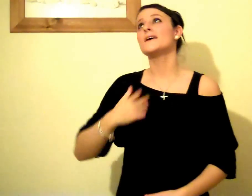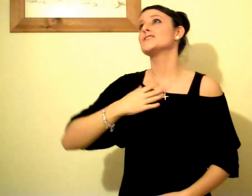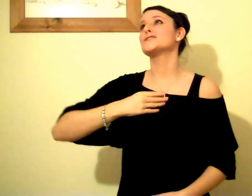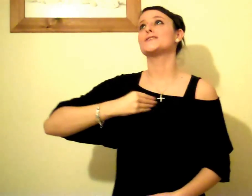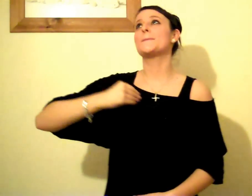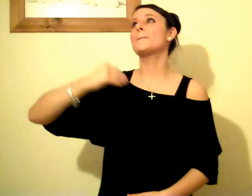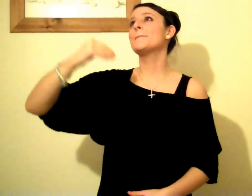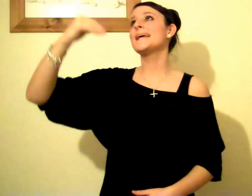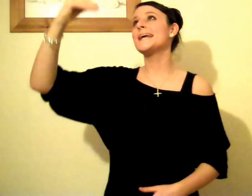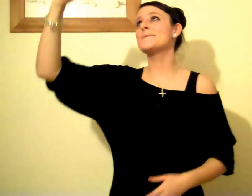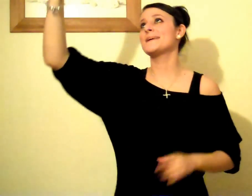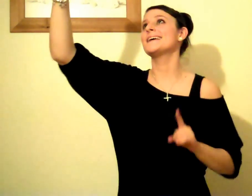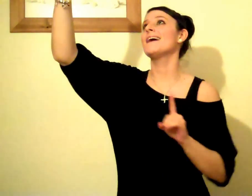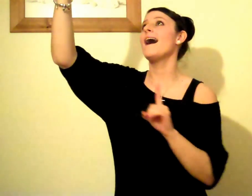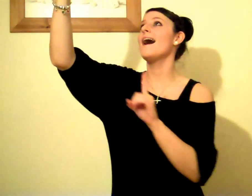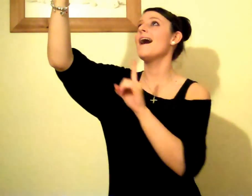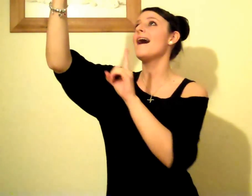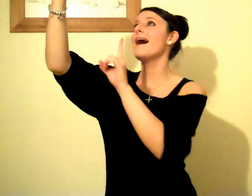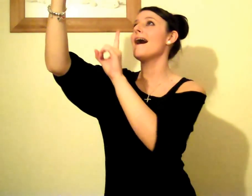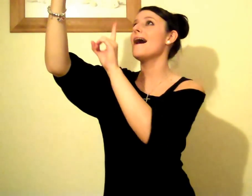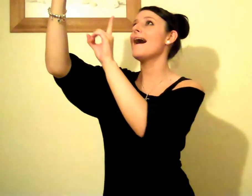Just beat me up